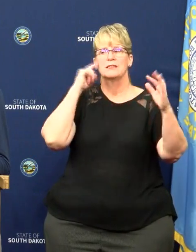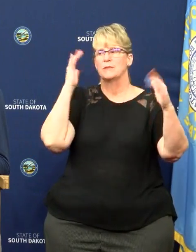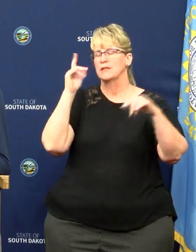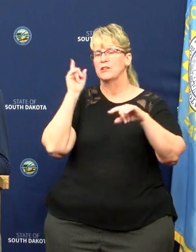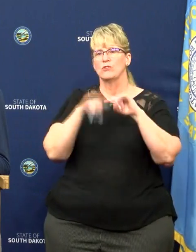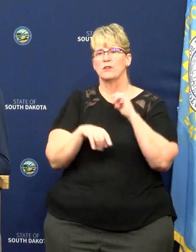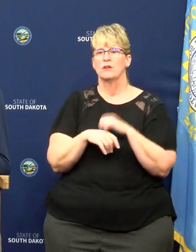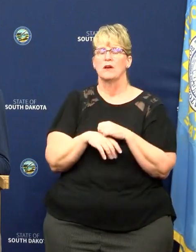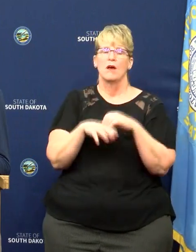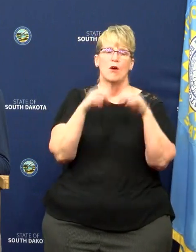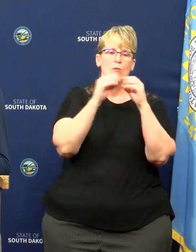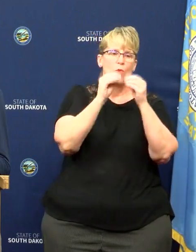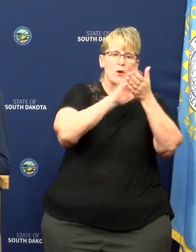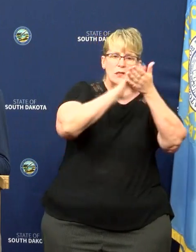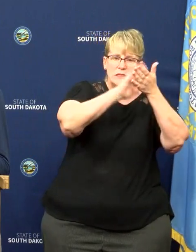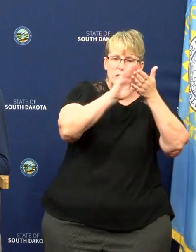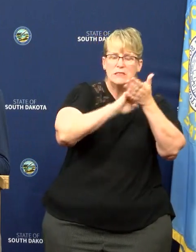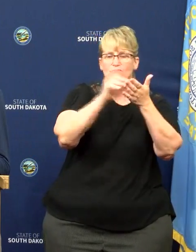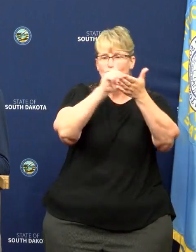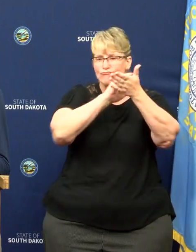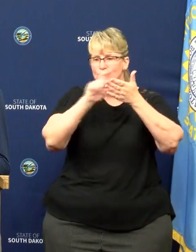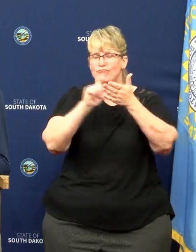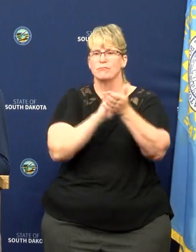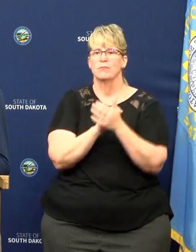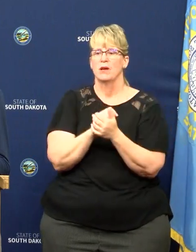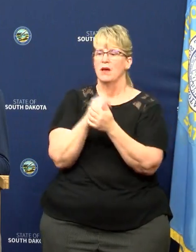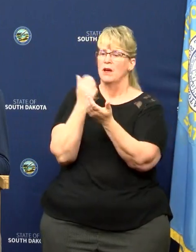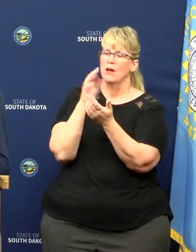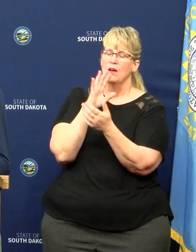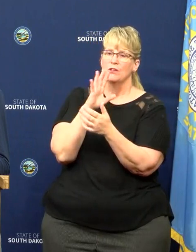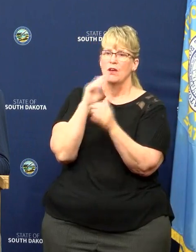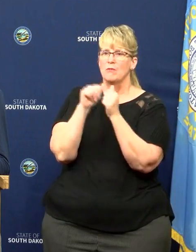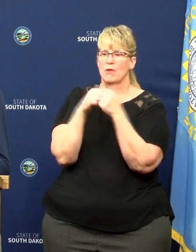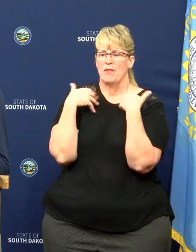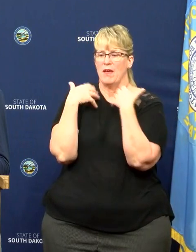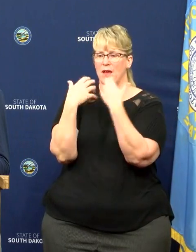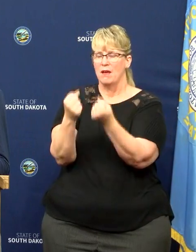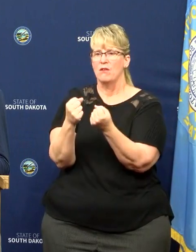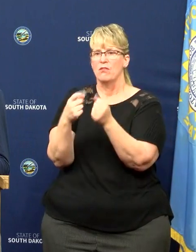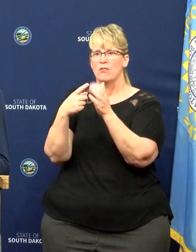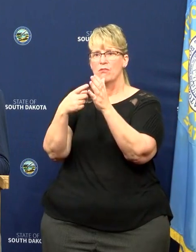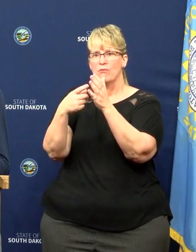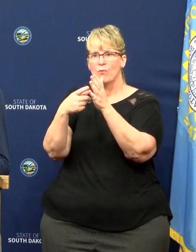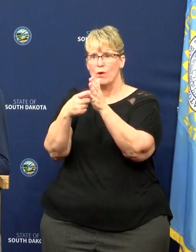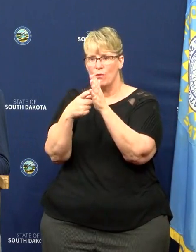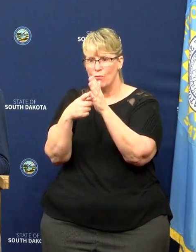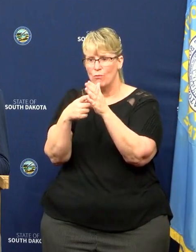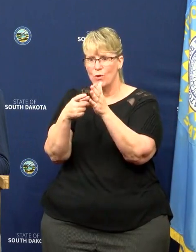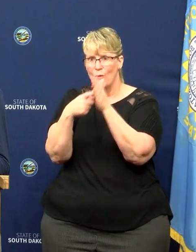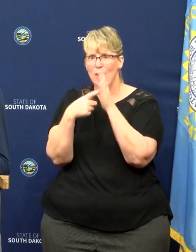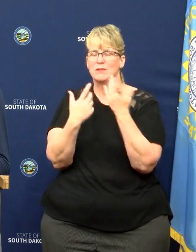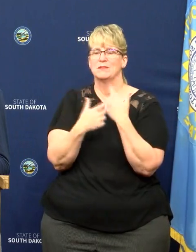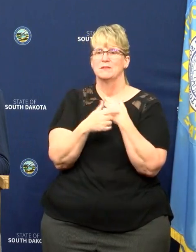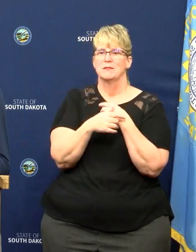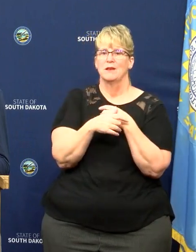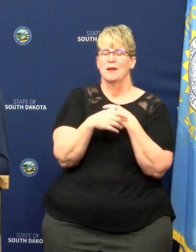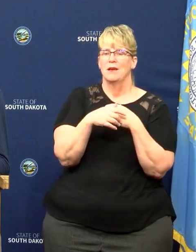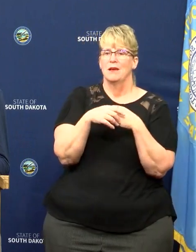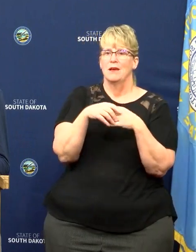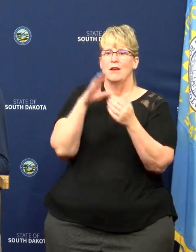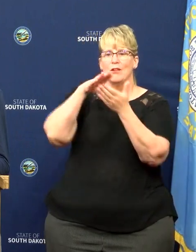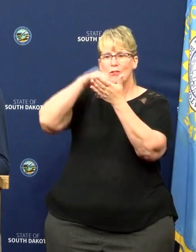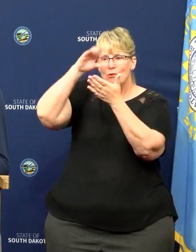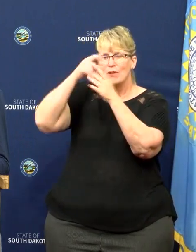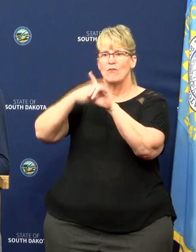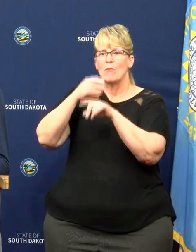Doing extra cleaning in their buildings, responding to health requirements, implementing distance learning. Some of those things were